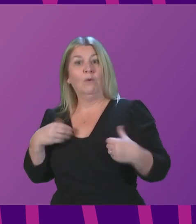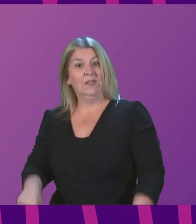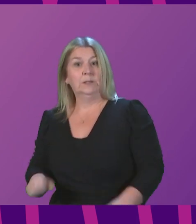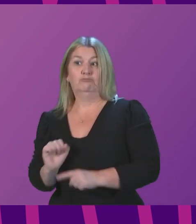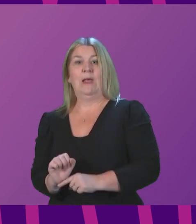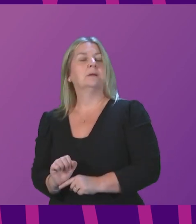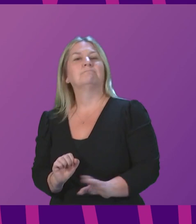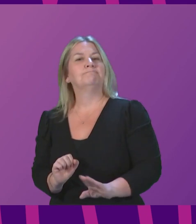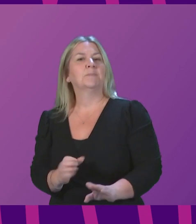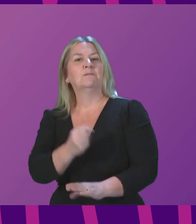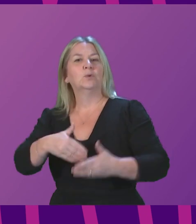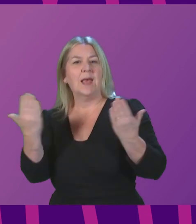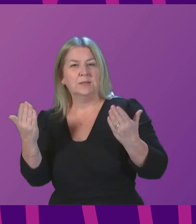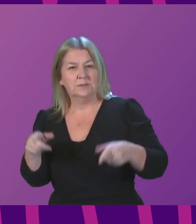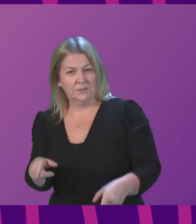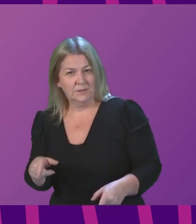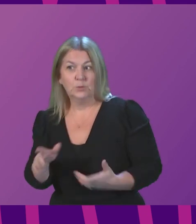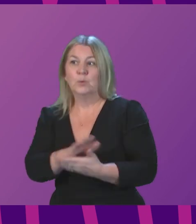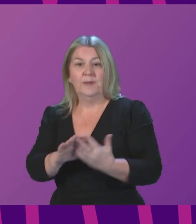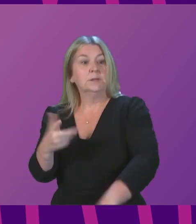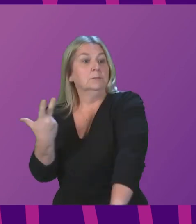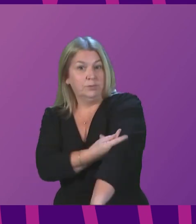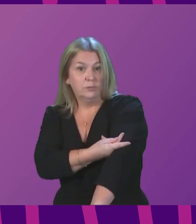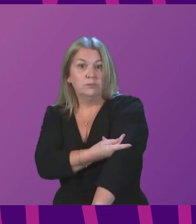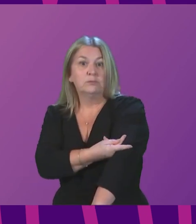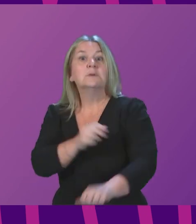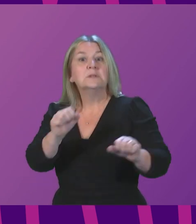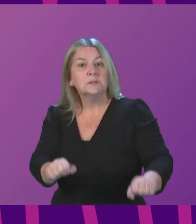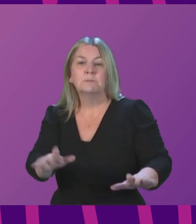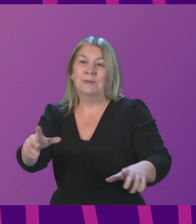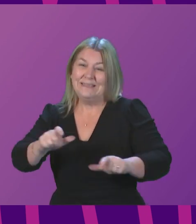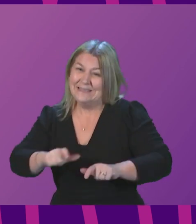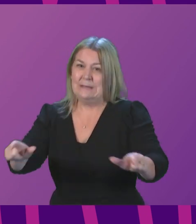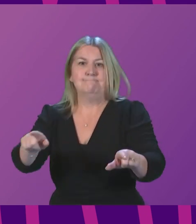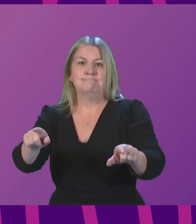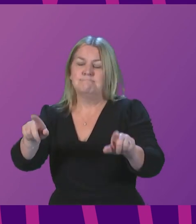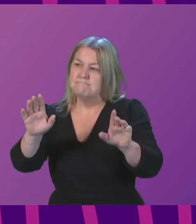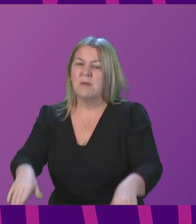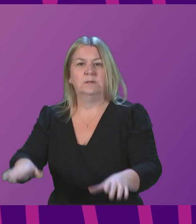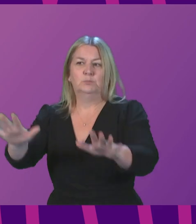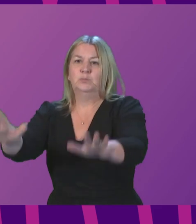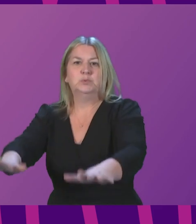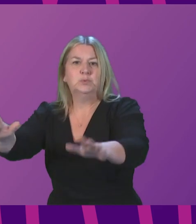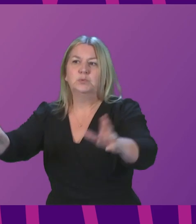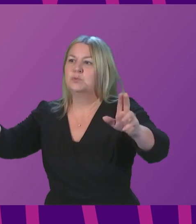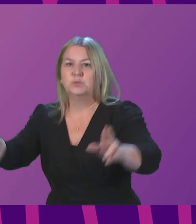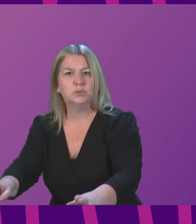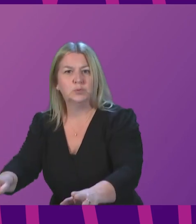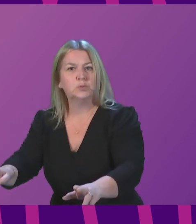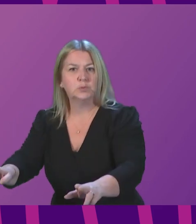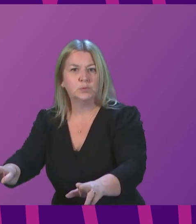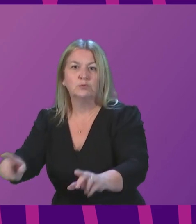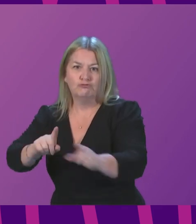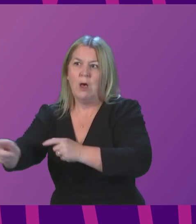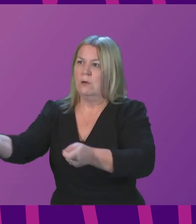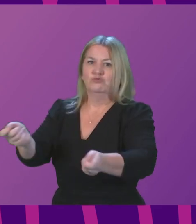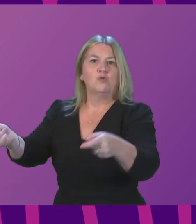speed up vaccines, we must also act to slow this virus down. If we don't, the consequences will be significant.